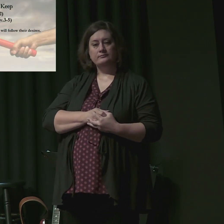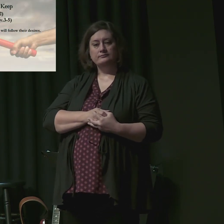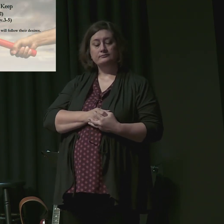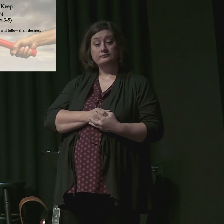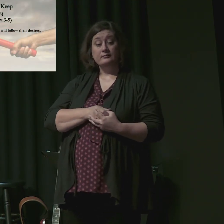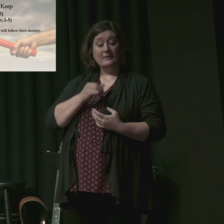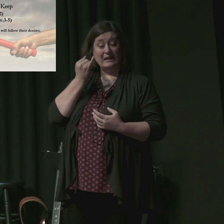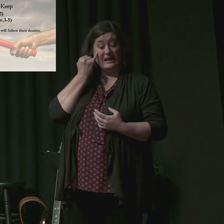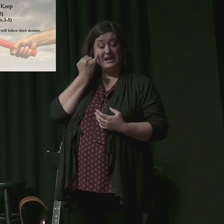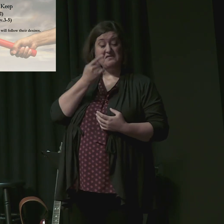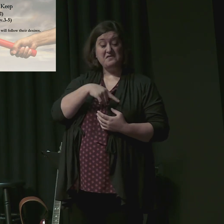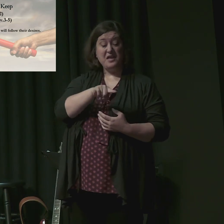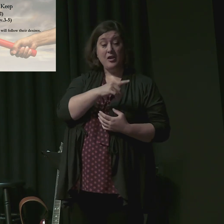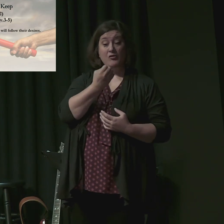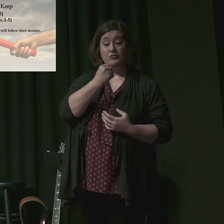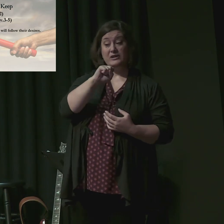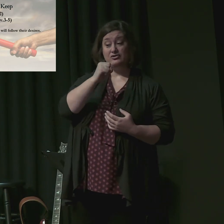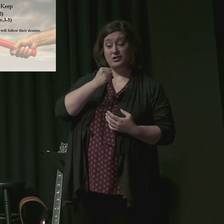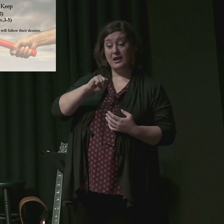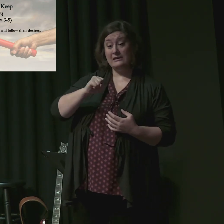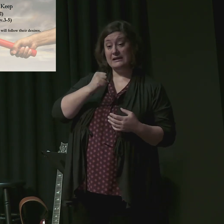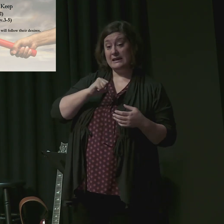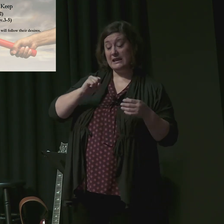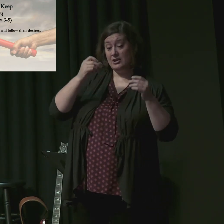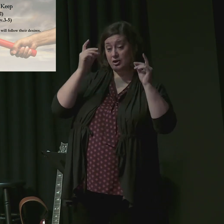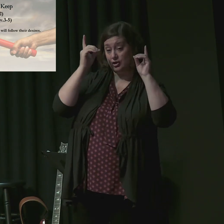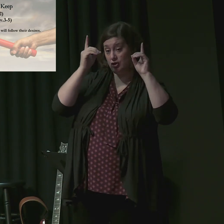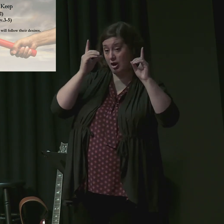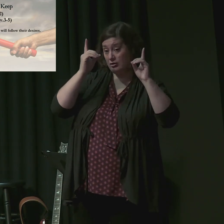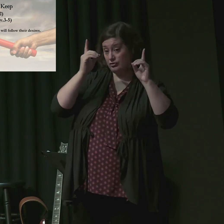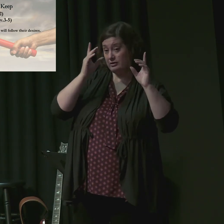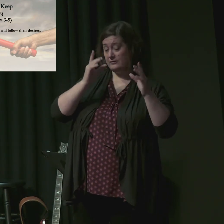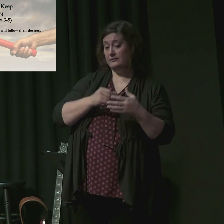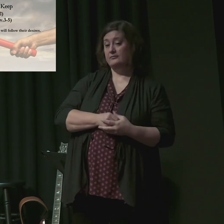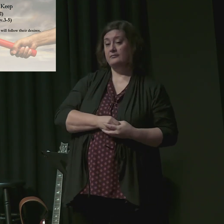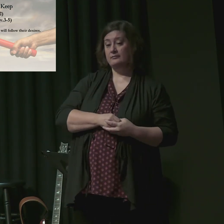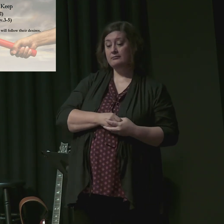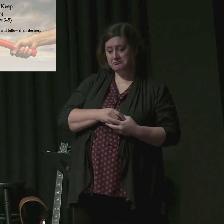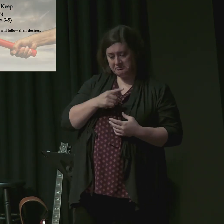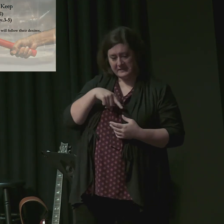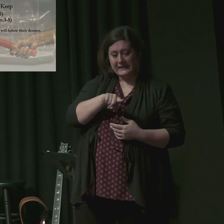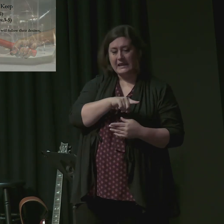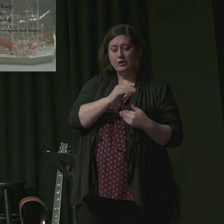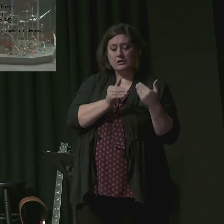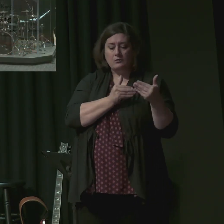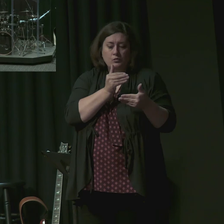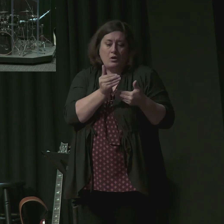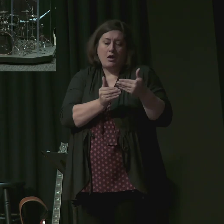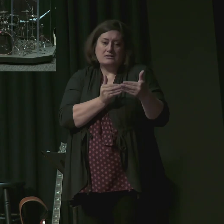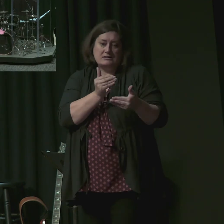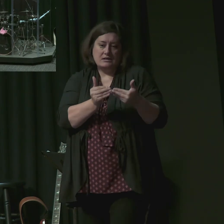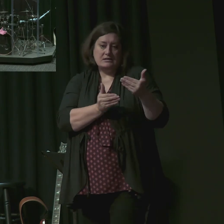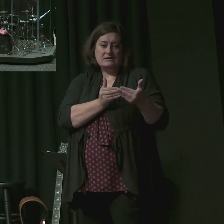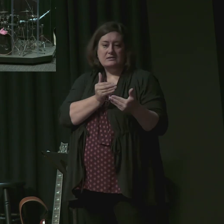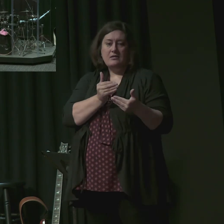When one rejects doctrine one is in the process of turning away from that which is true. It's inevitable.